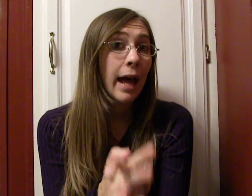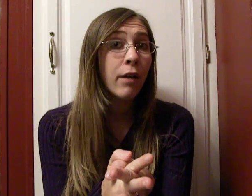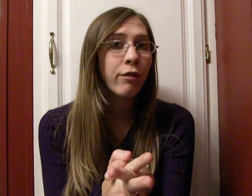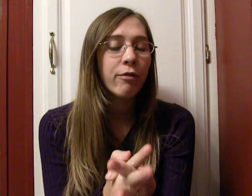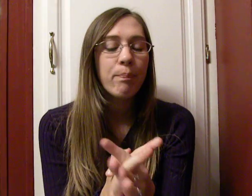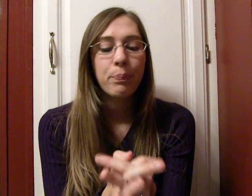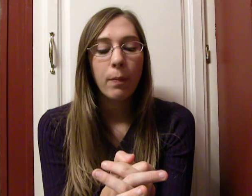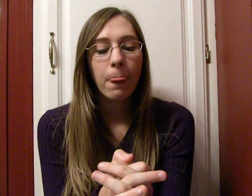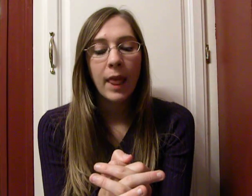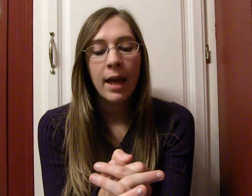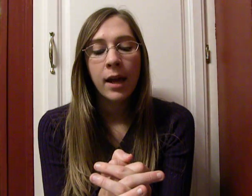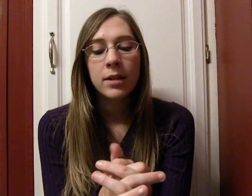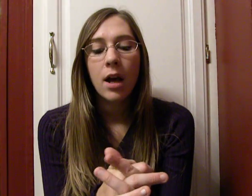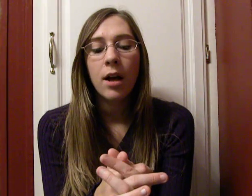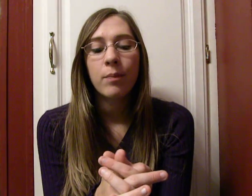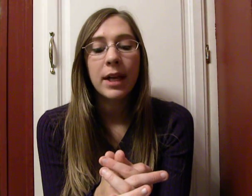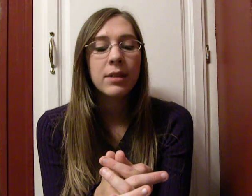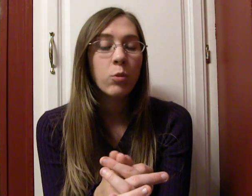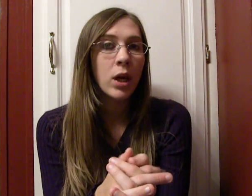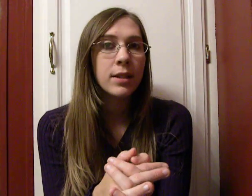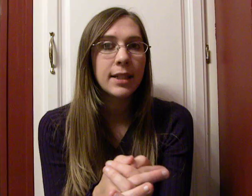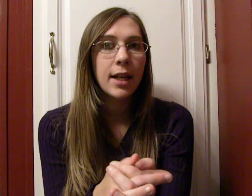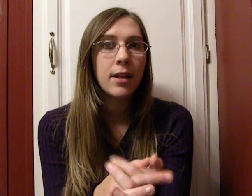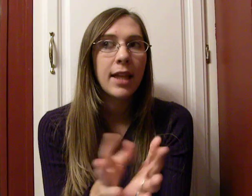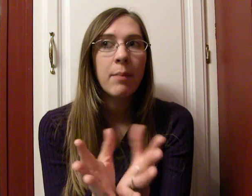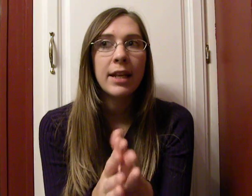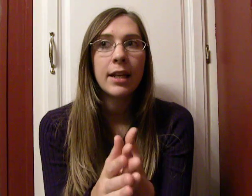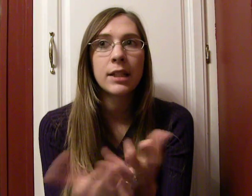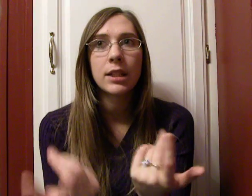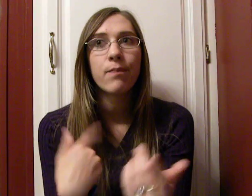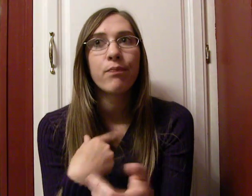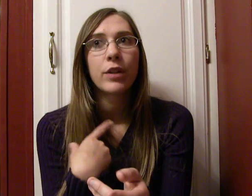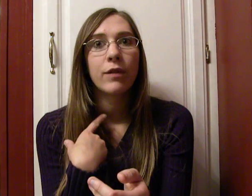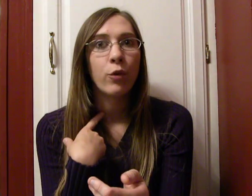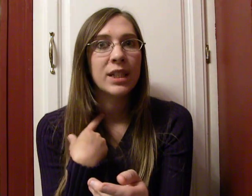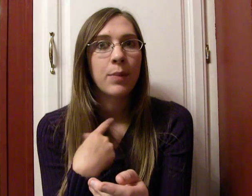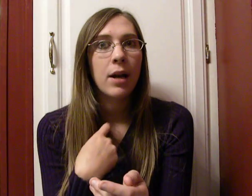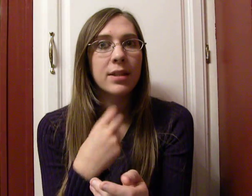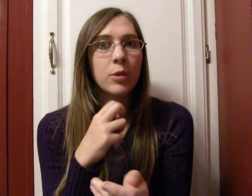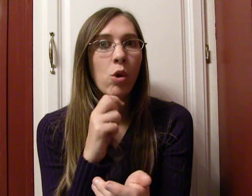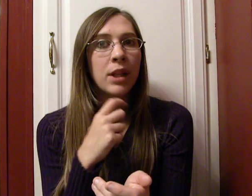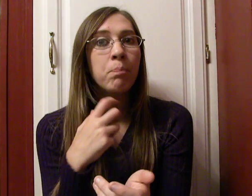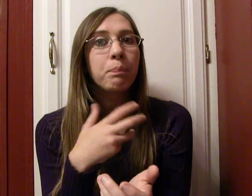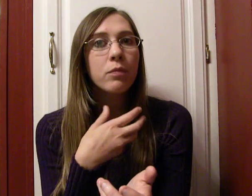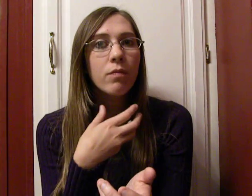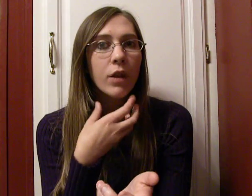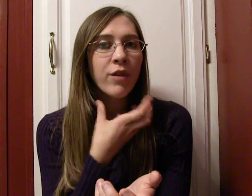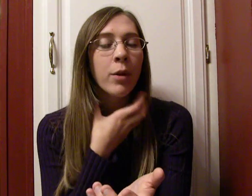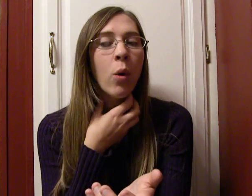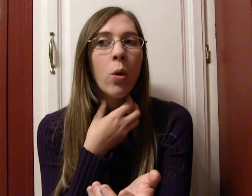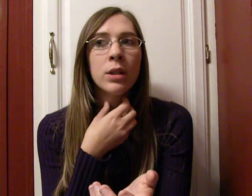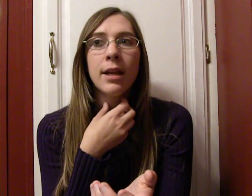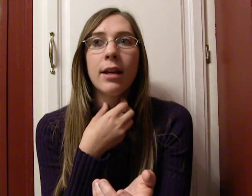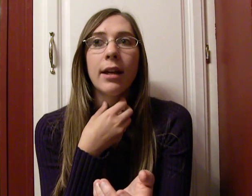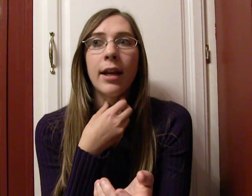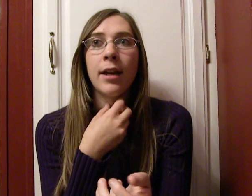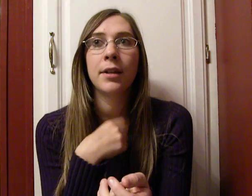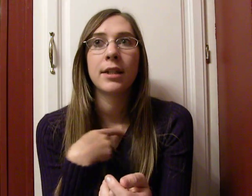have. And, um, his was, and that made his voice box swollen from the cold, and